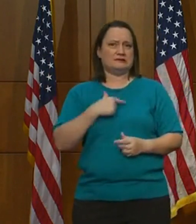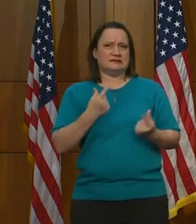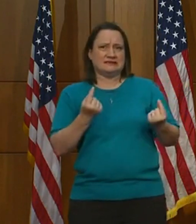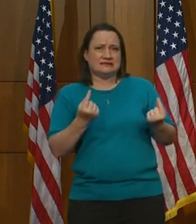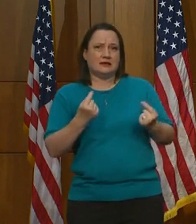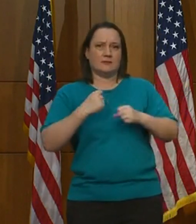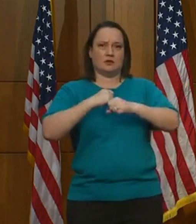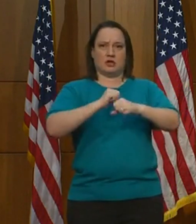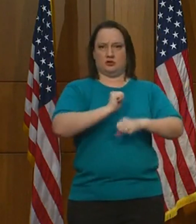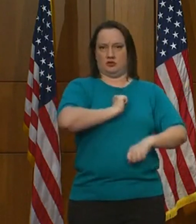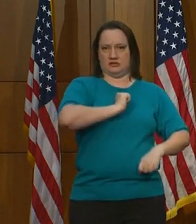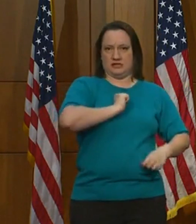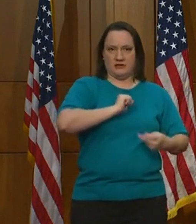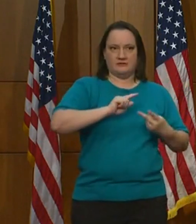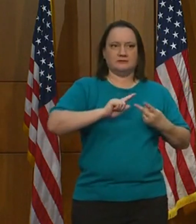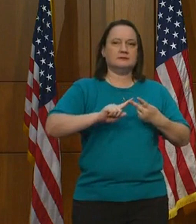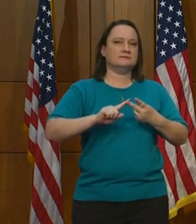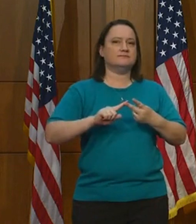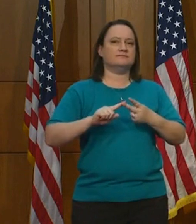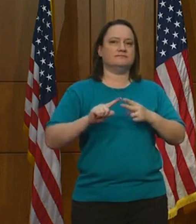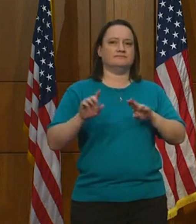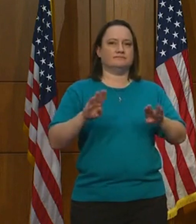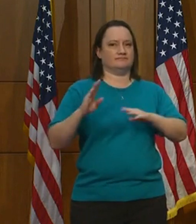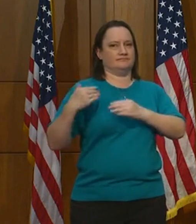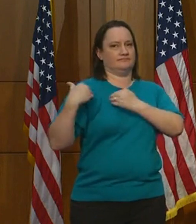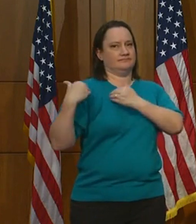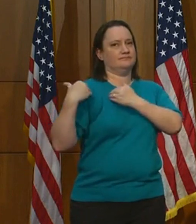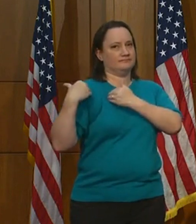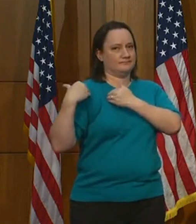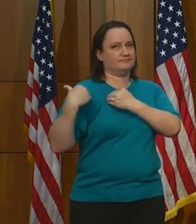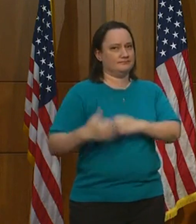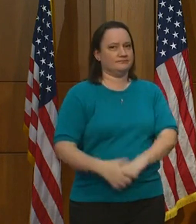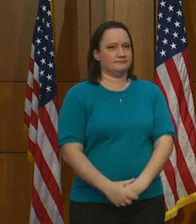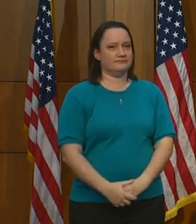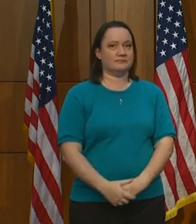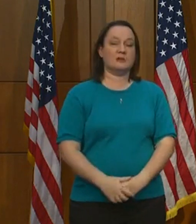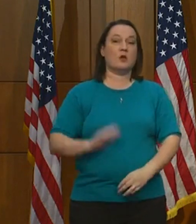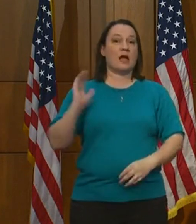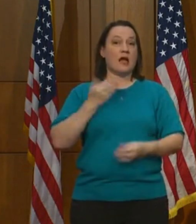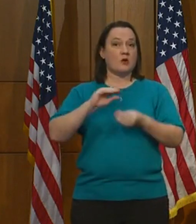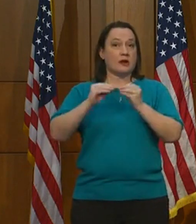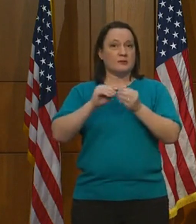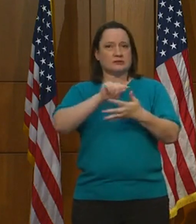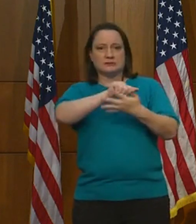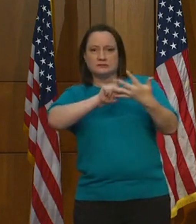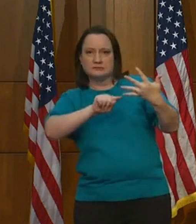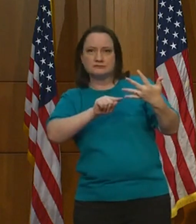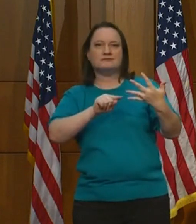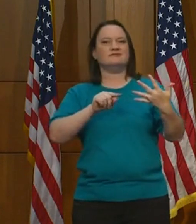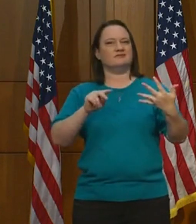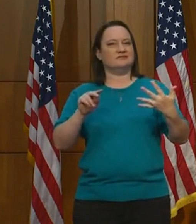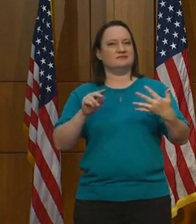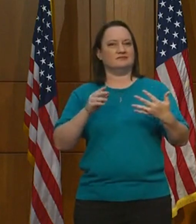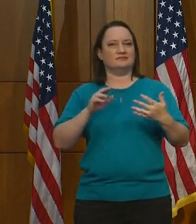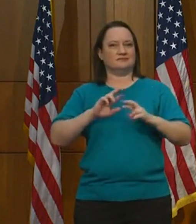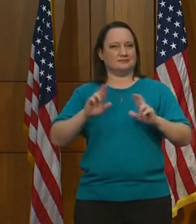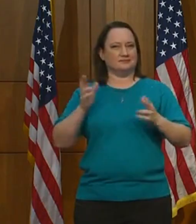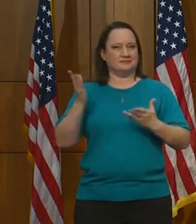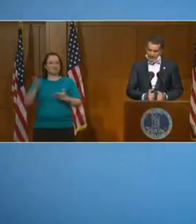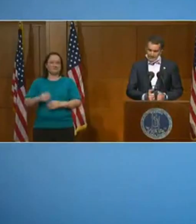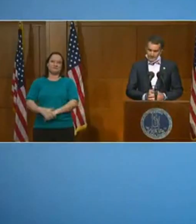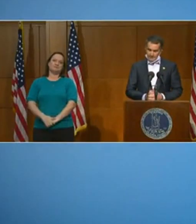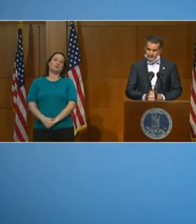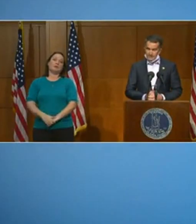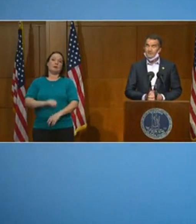and behave responsibly. So let's take a look at some of our numbers. First, our percent